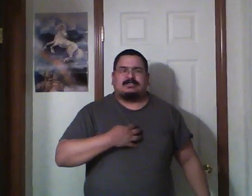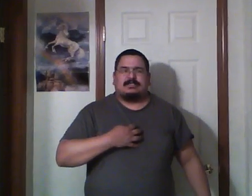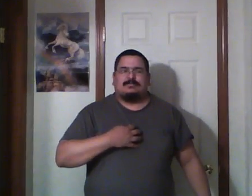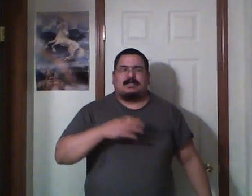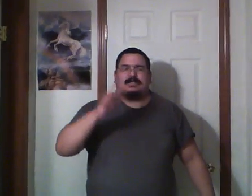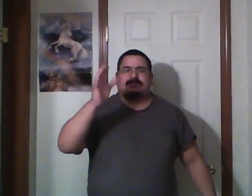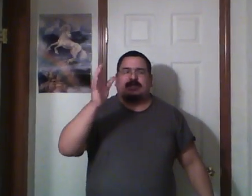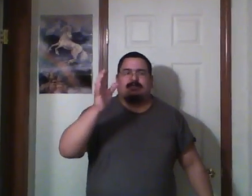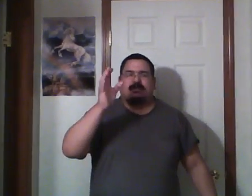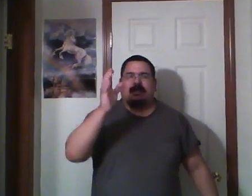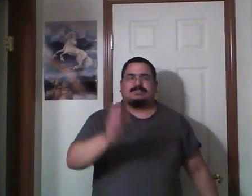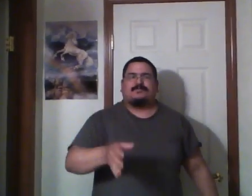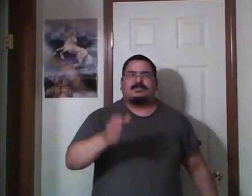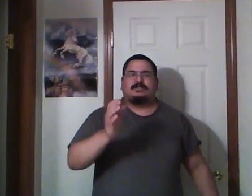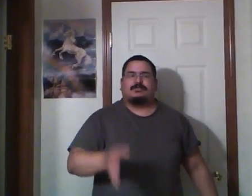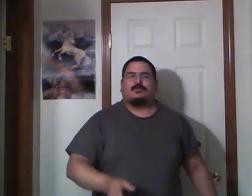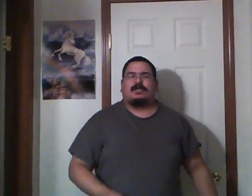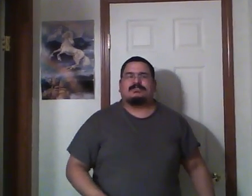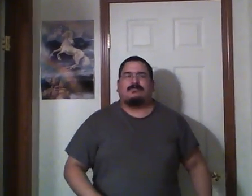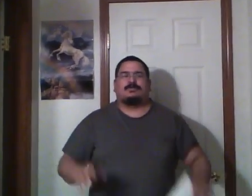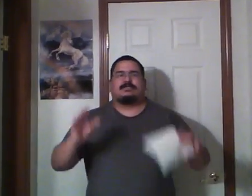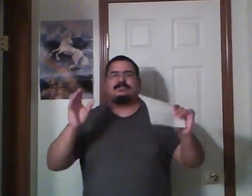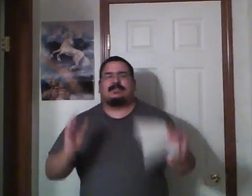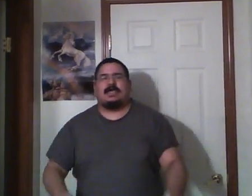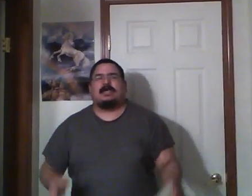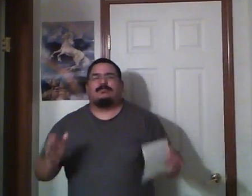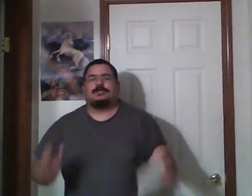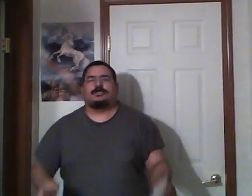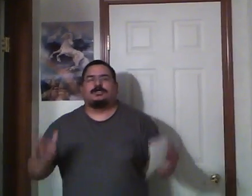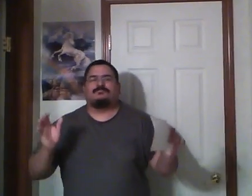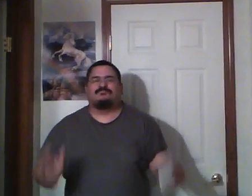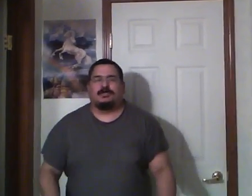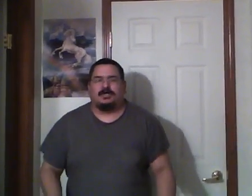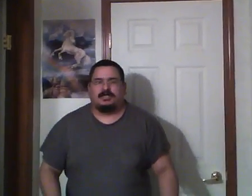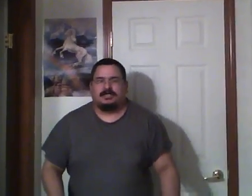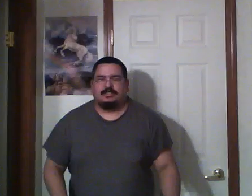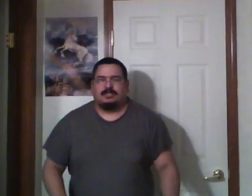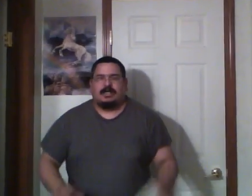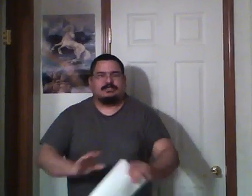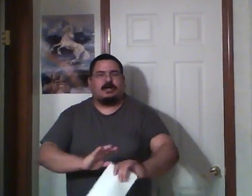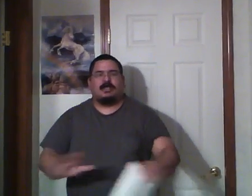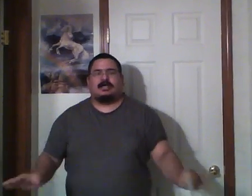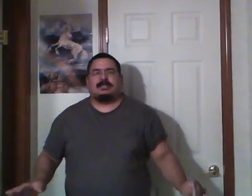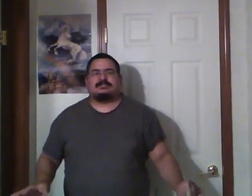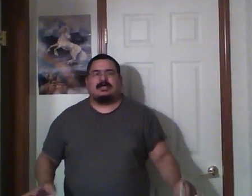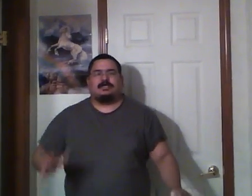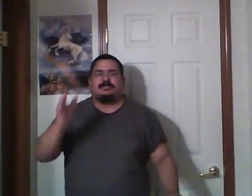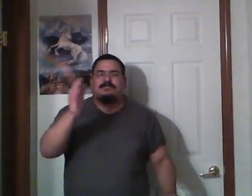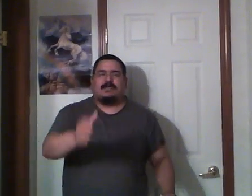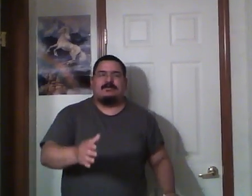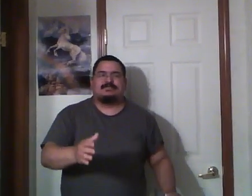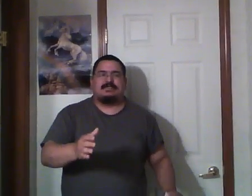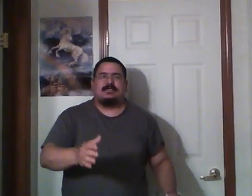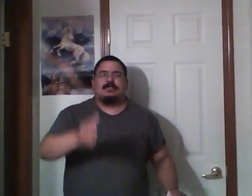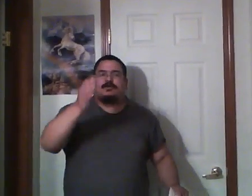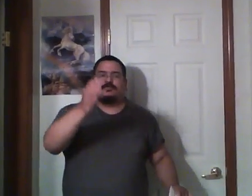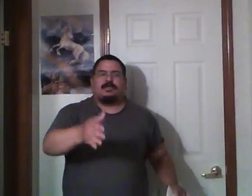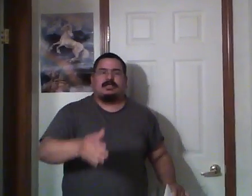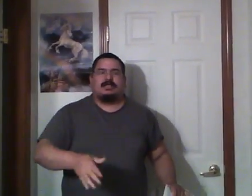to see about it is that X-Force number 27 was a damn good book. That's all I've got to say. If you haven't seen it, read it.